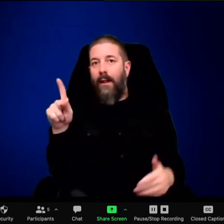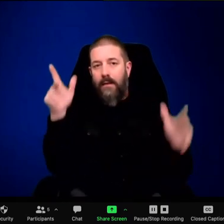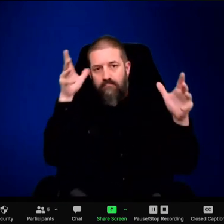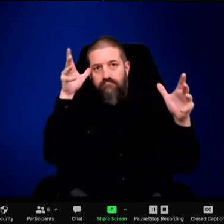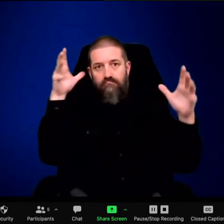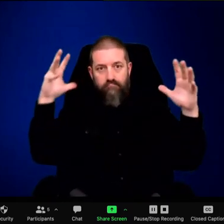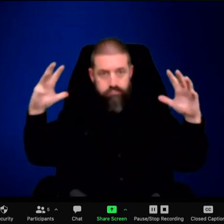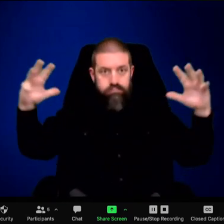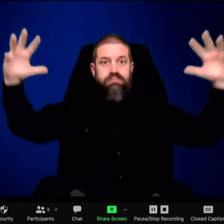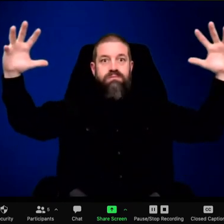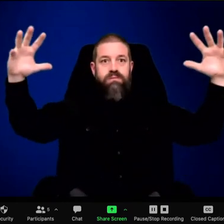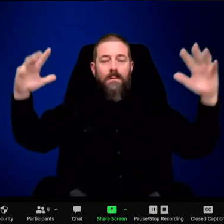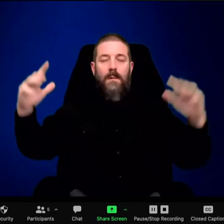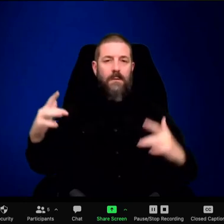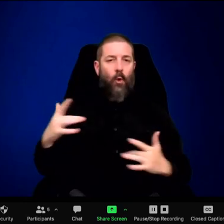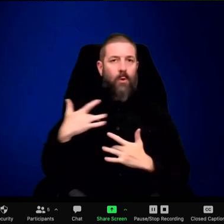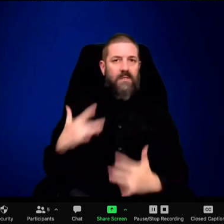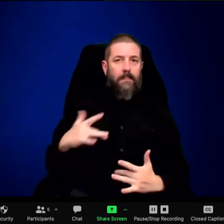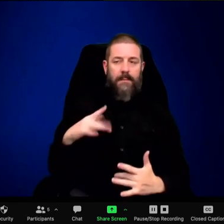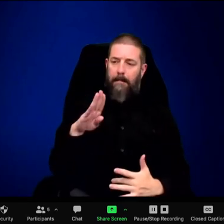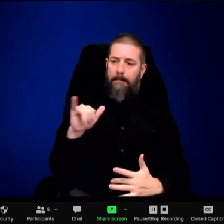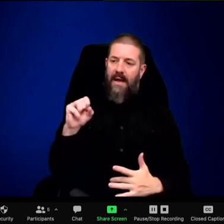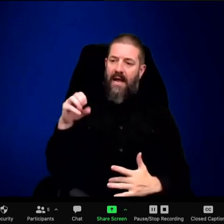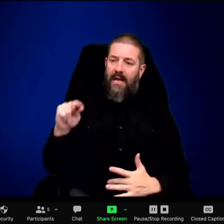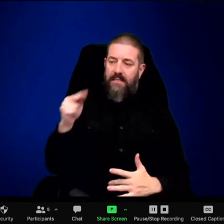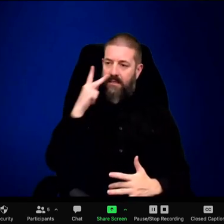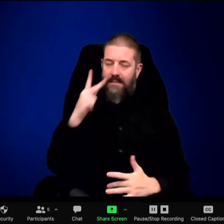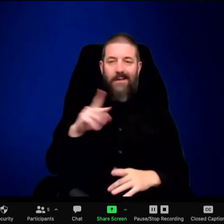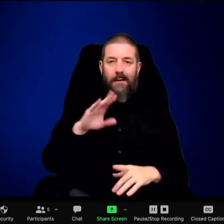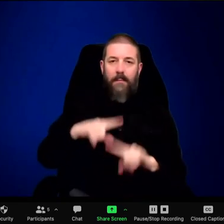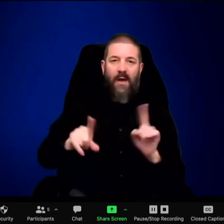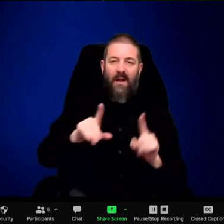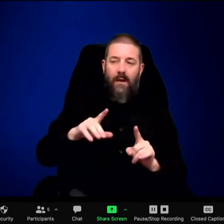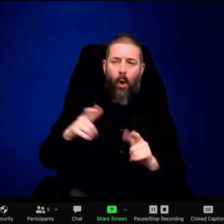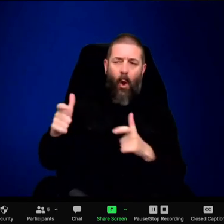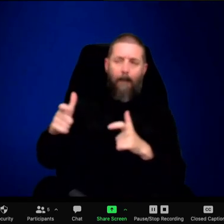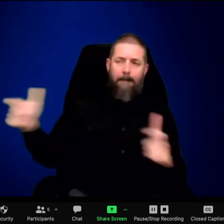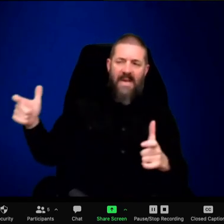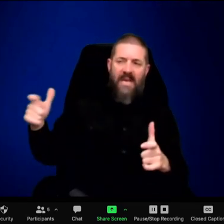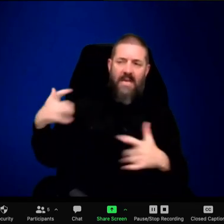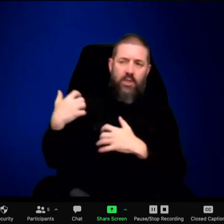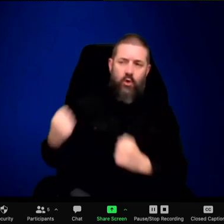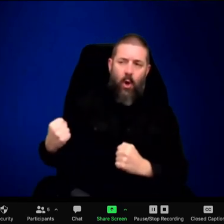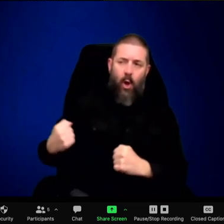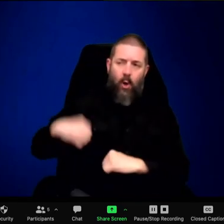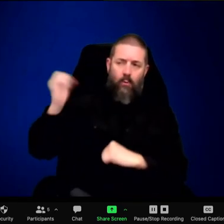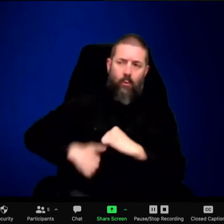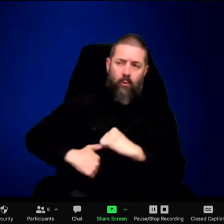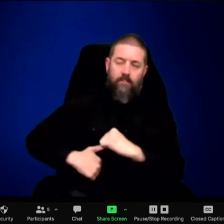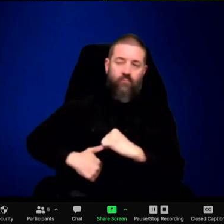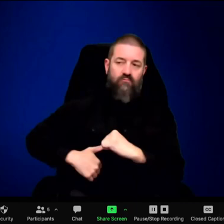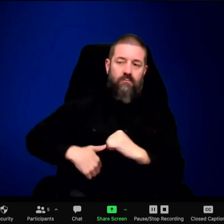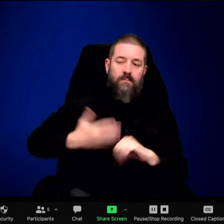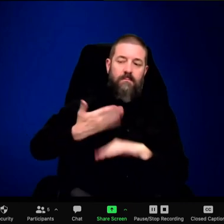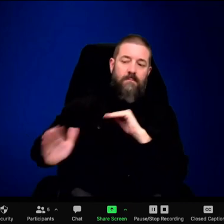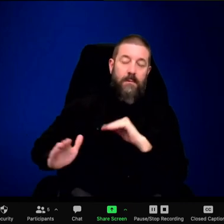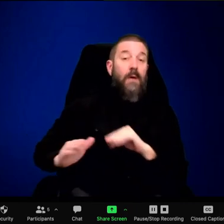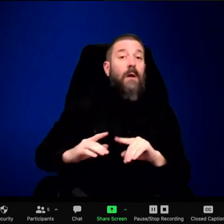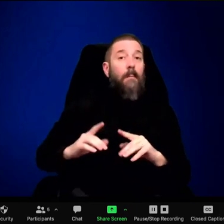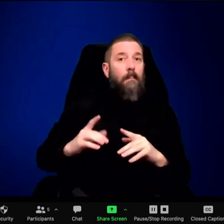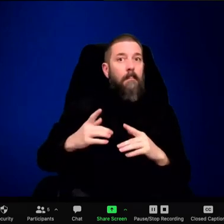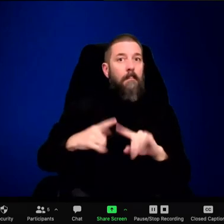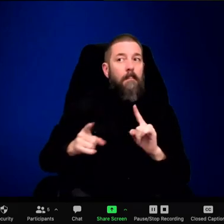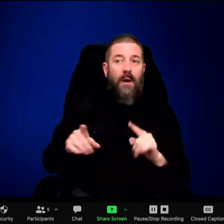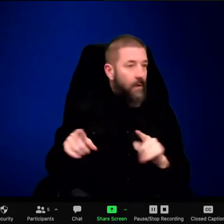that's where that comes from. By the way, one more thing on young wolves that is kind of fun to